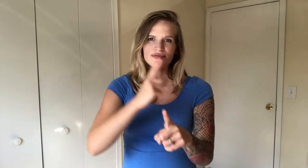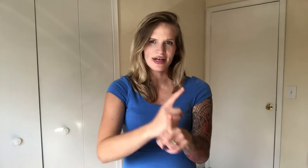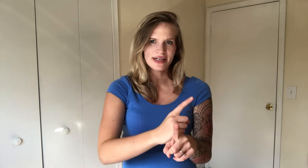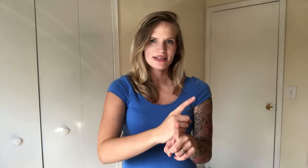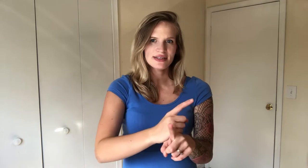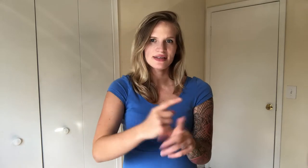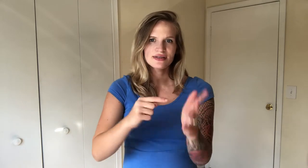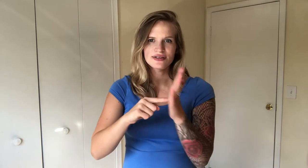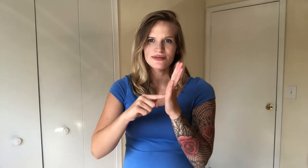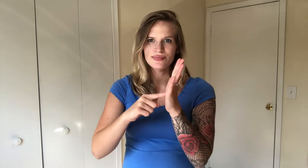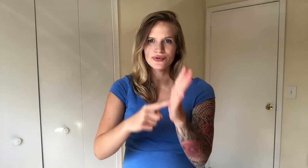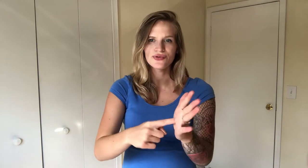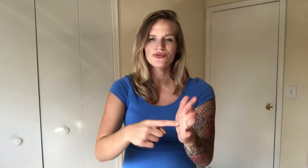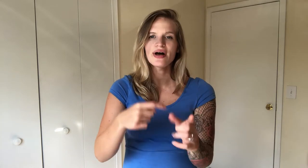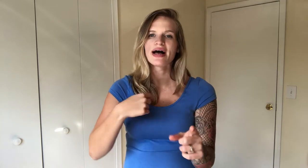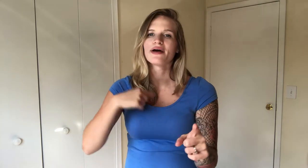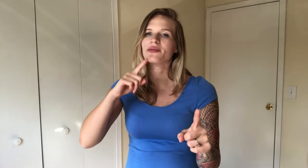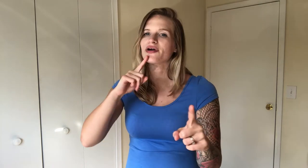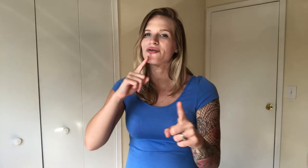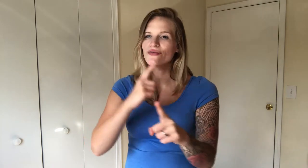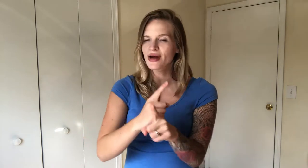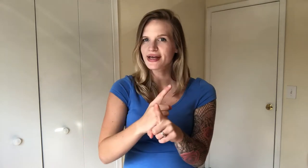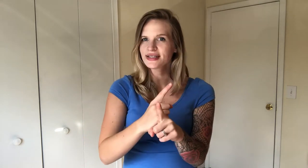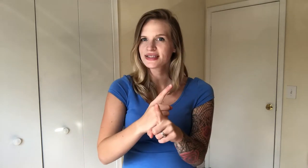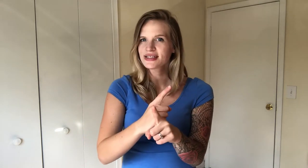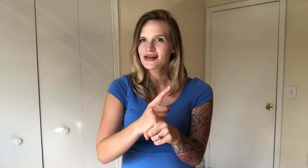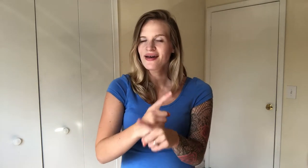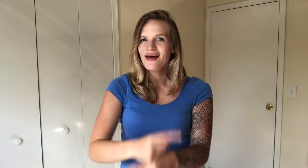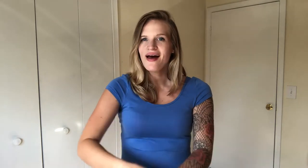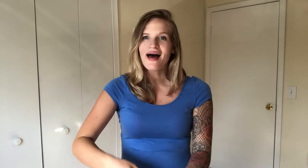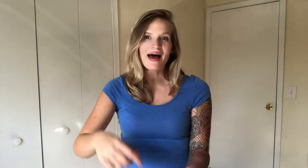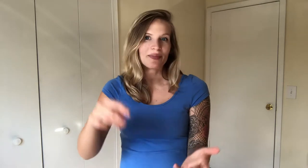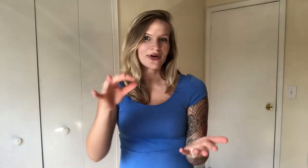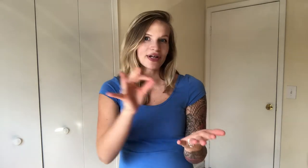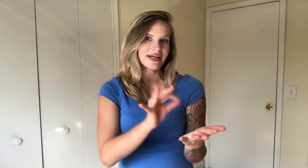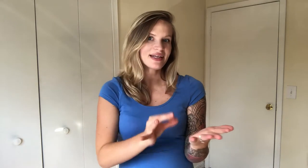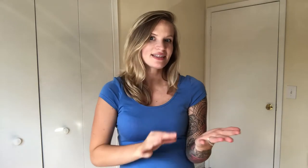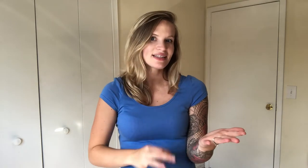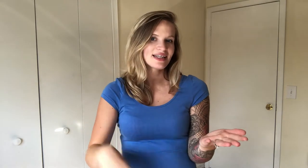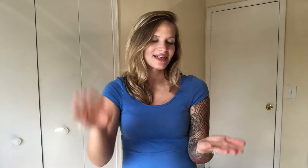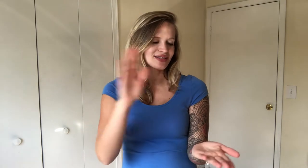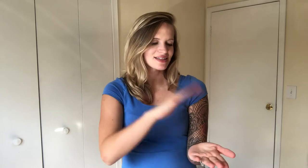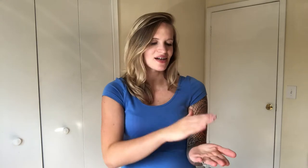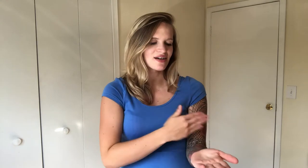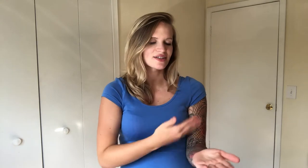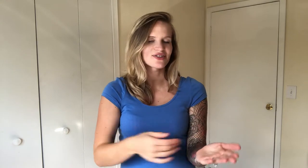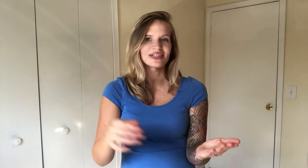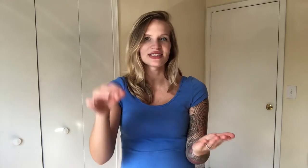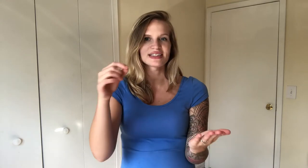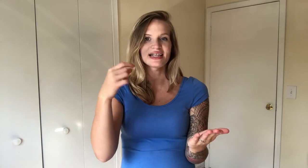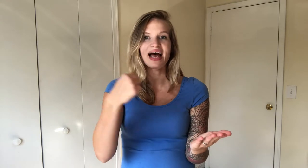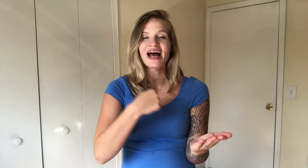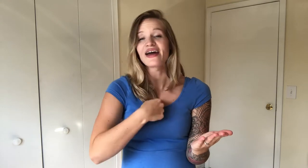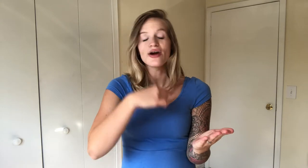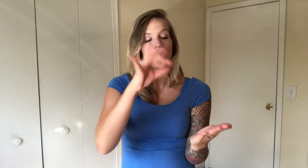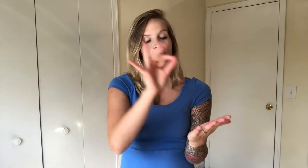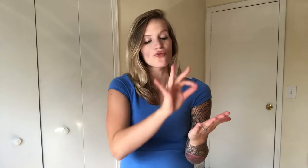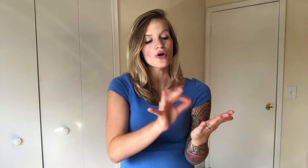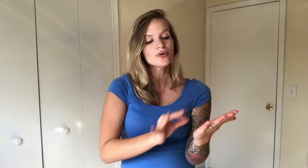right. To prove I'm right. I put it in a song. So I just said. I wrote